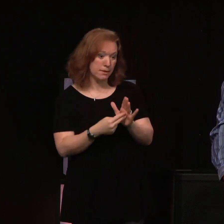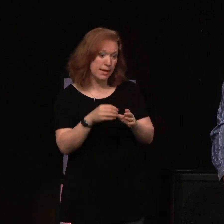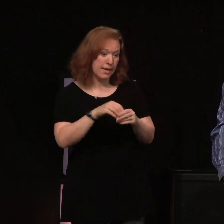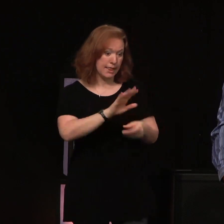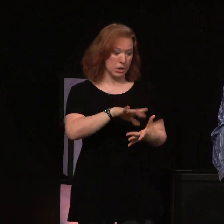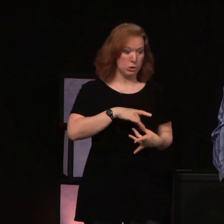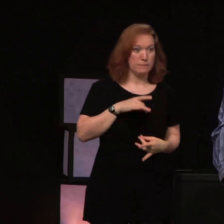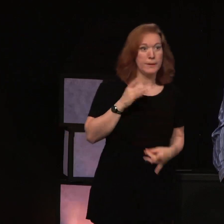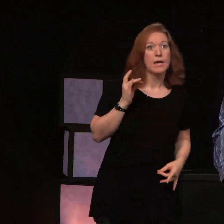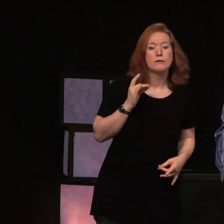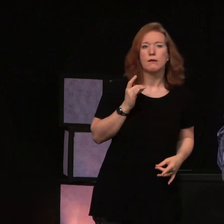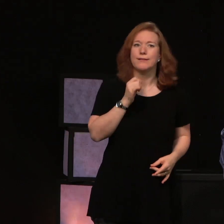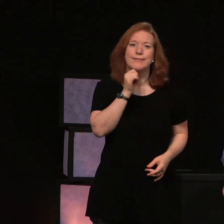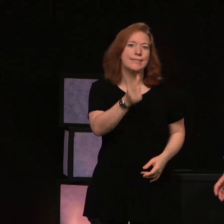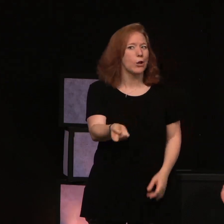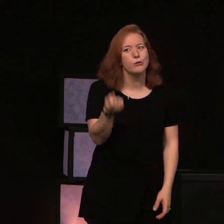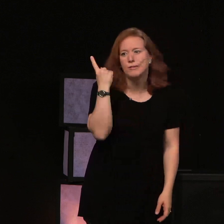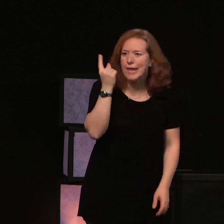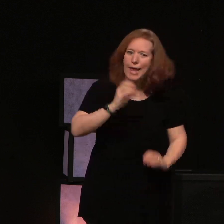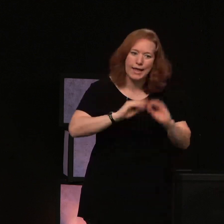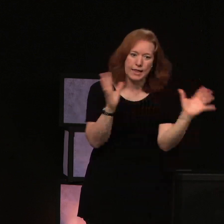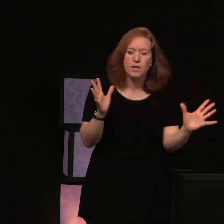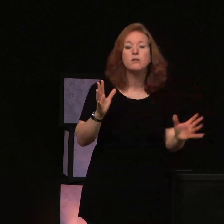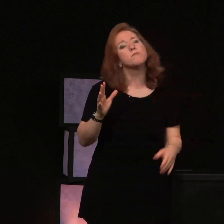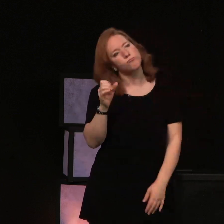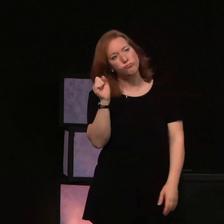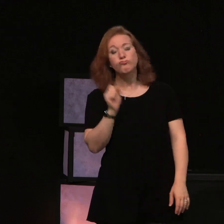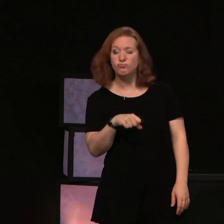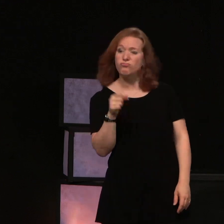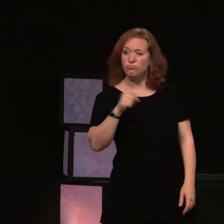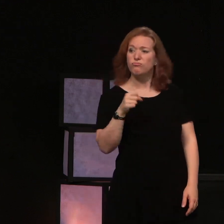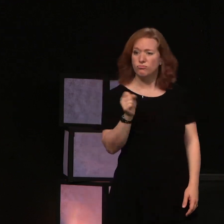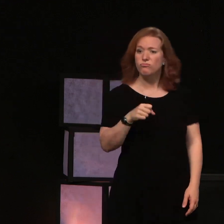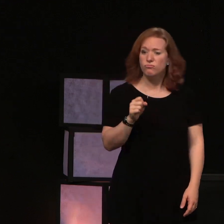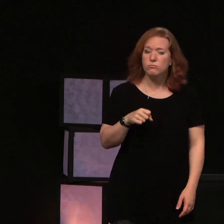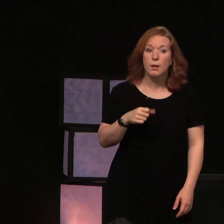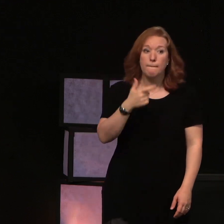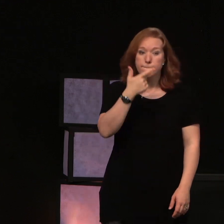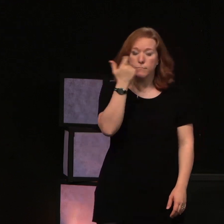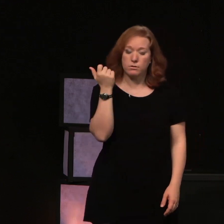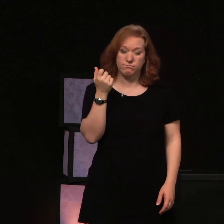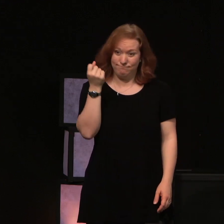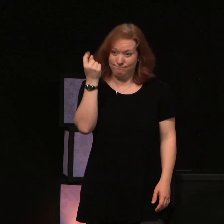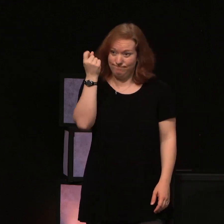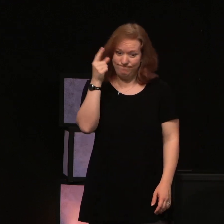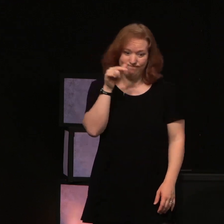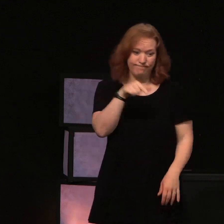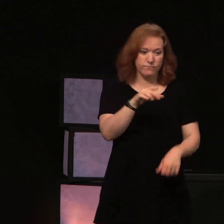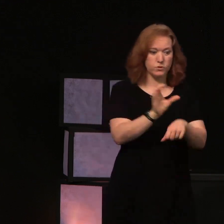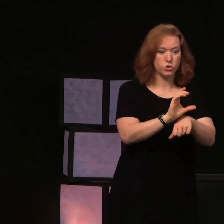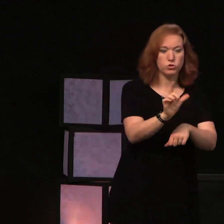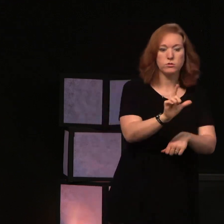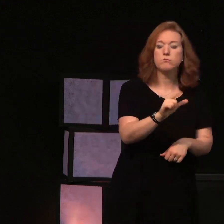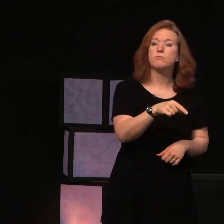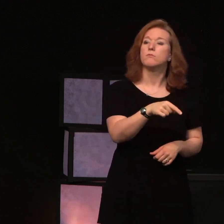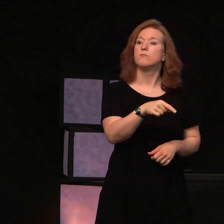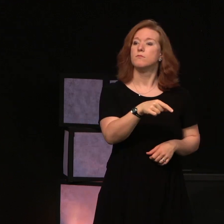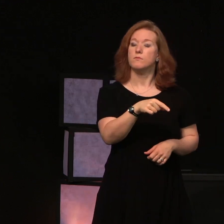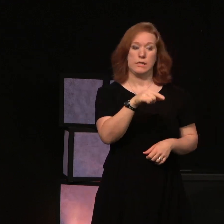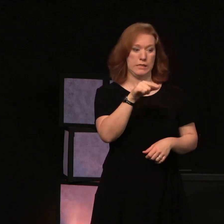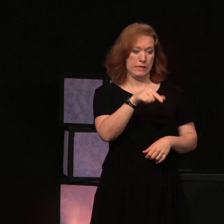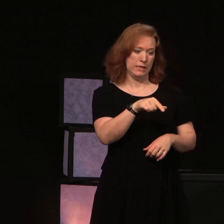some way? Yes. Yes, he did. Because remember, this church at Laodicea, this